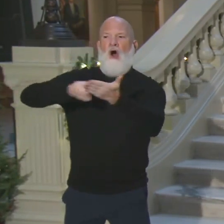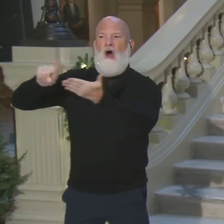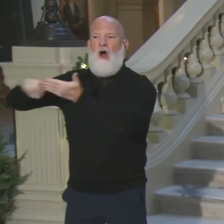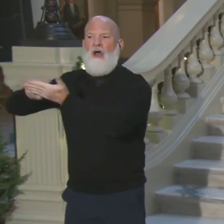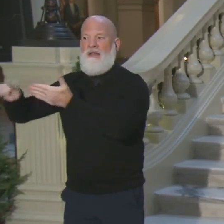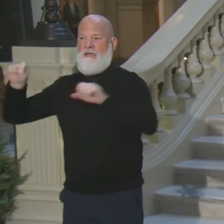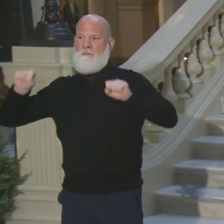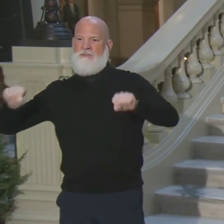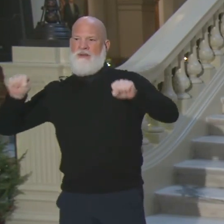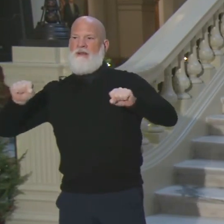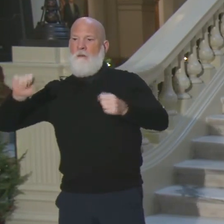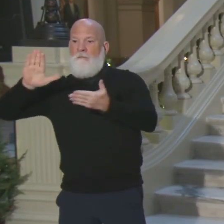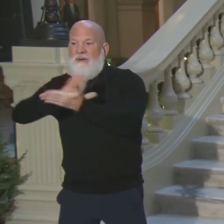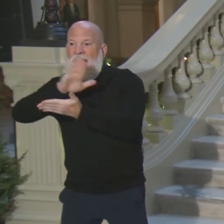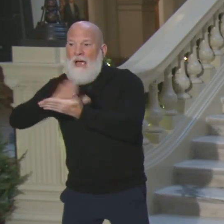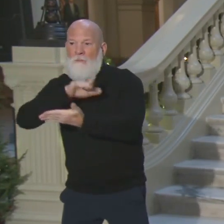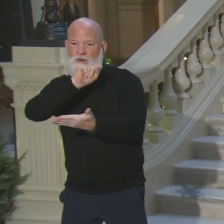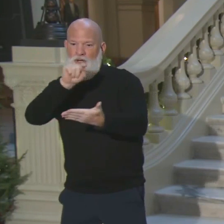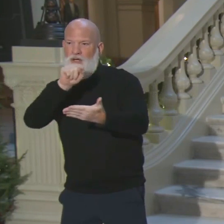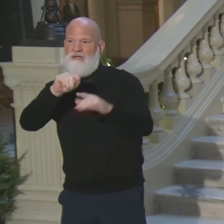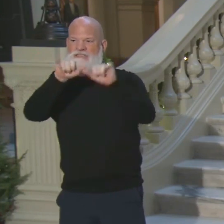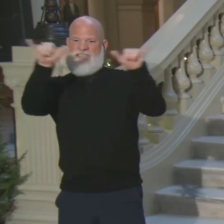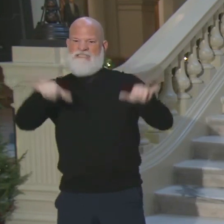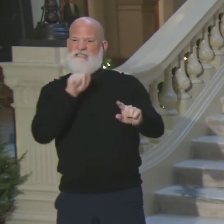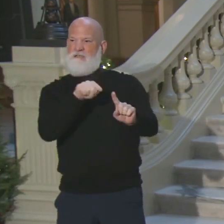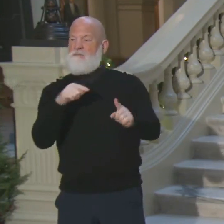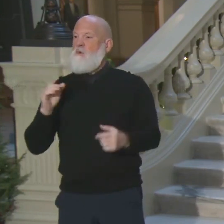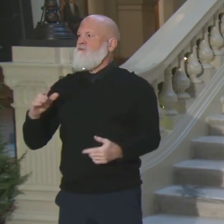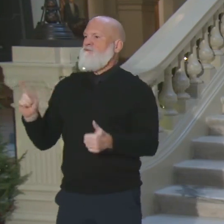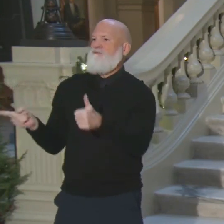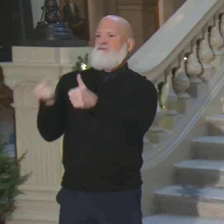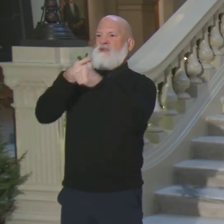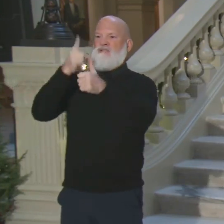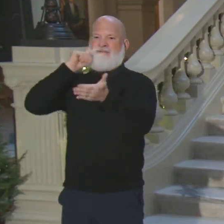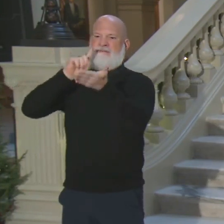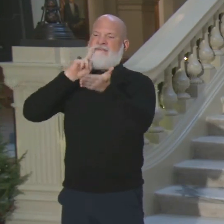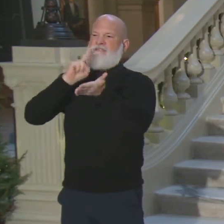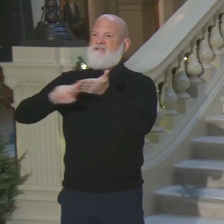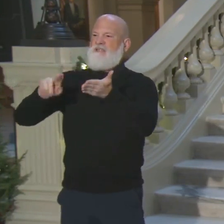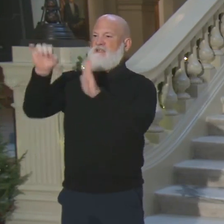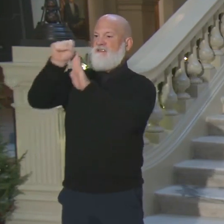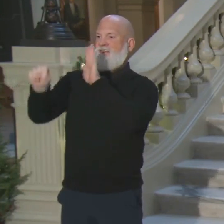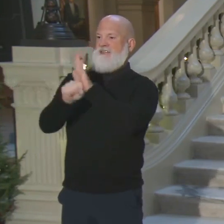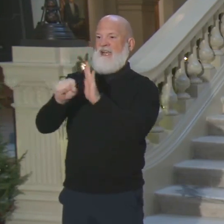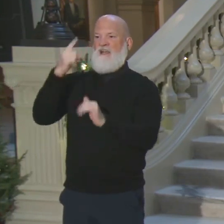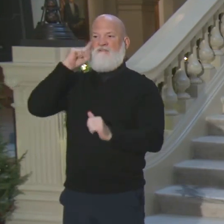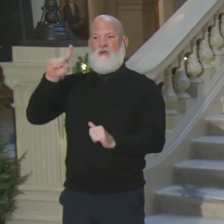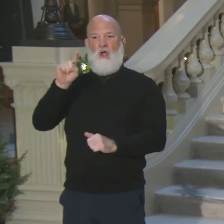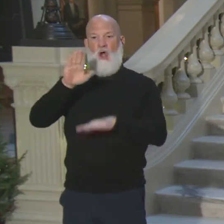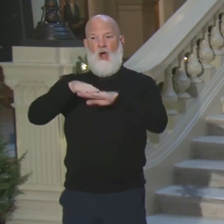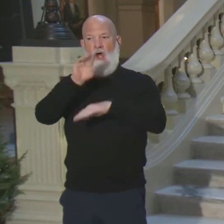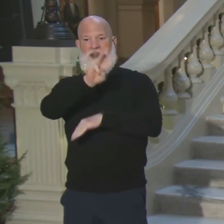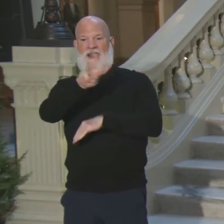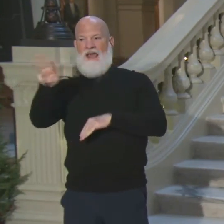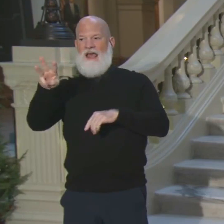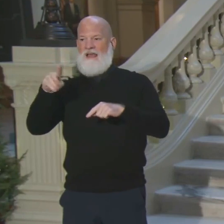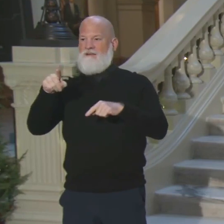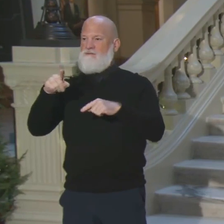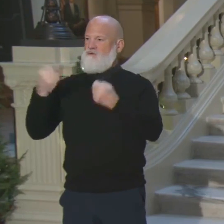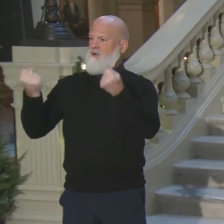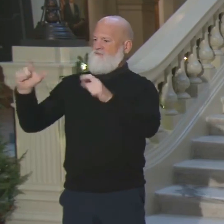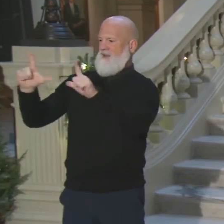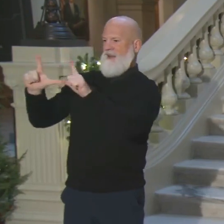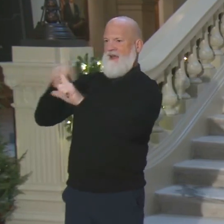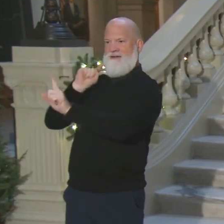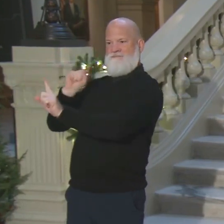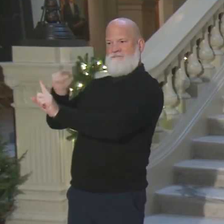of State to implement a driver's license requirement for online absentee ballot applications, which strengthen